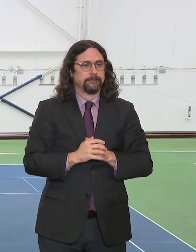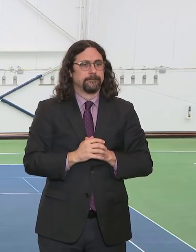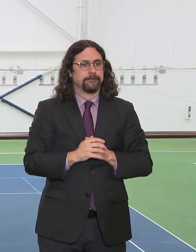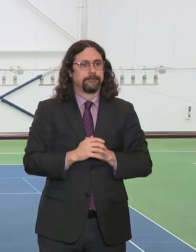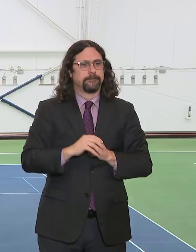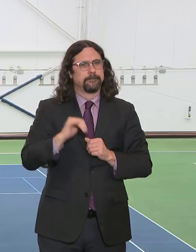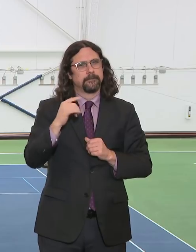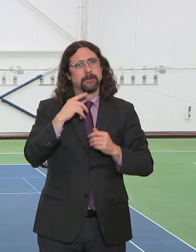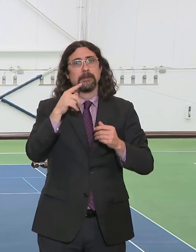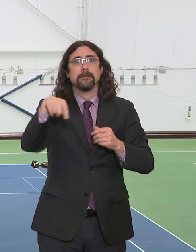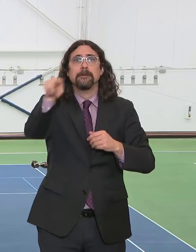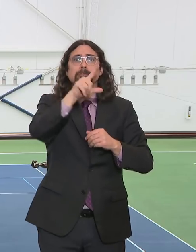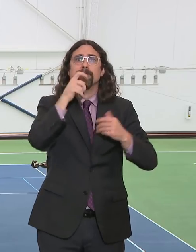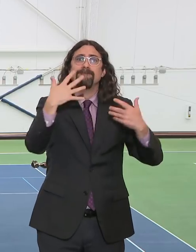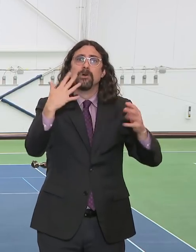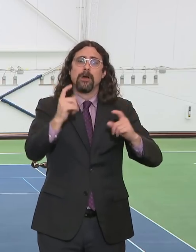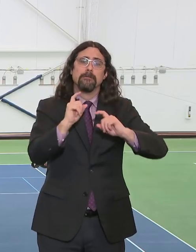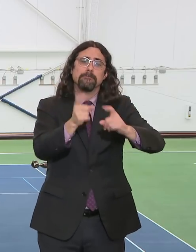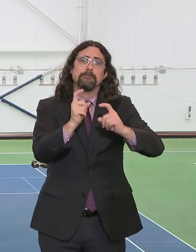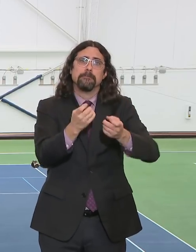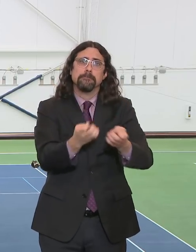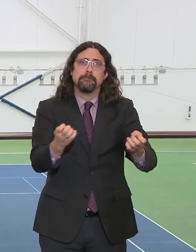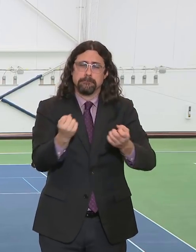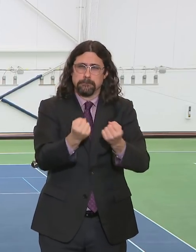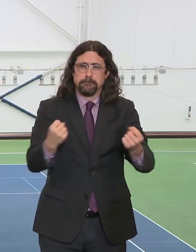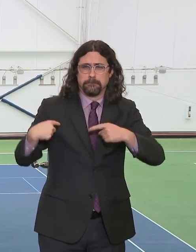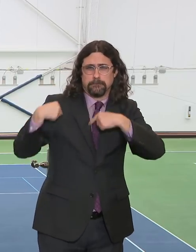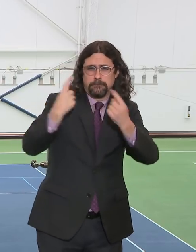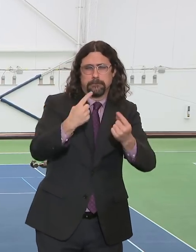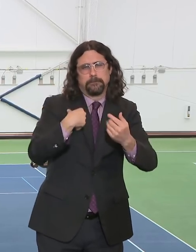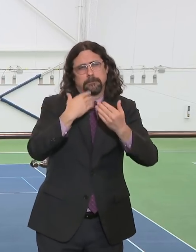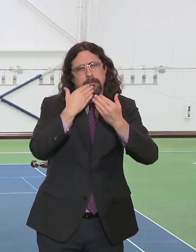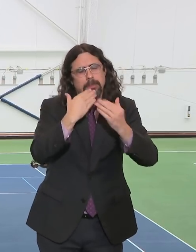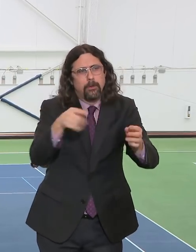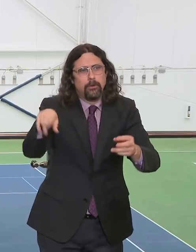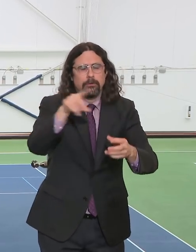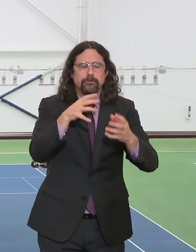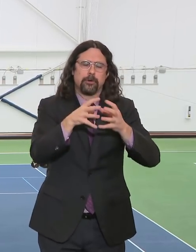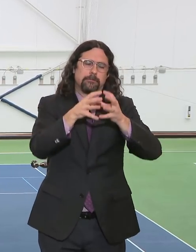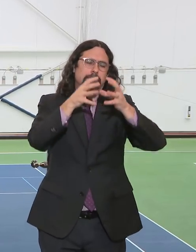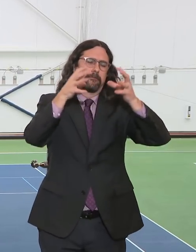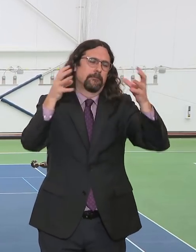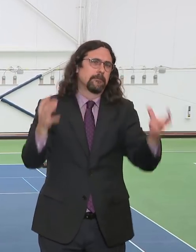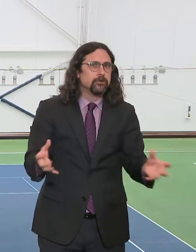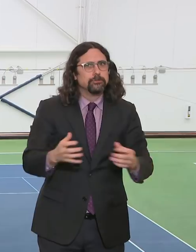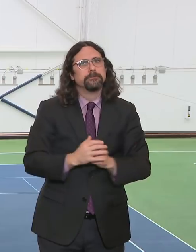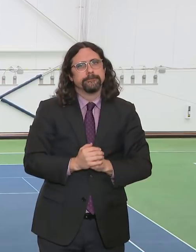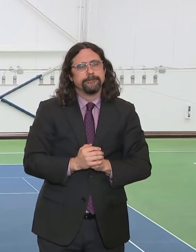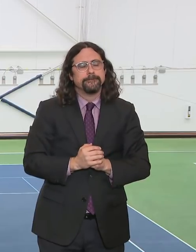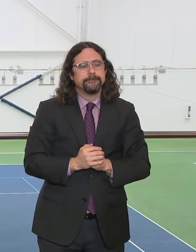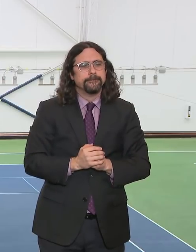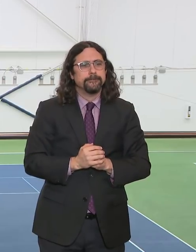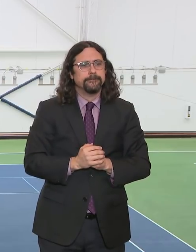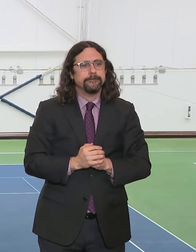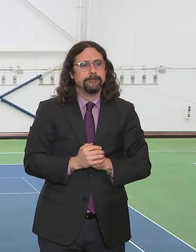I'm going give you some other quick updates before we go to questions. An update on our jail system, the efforts that we have made